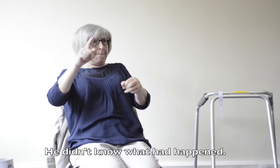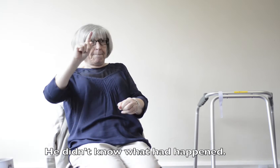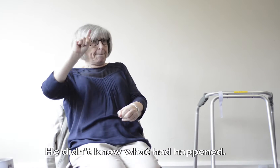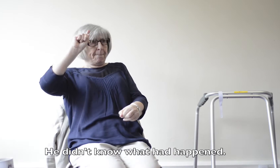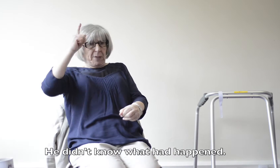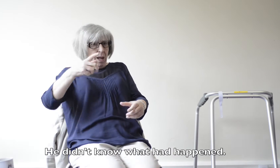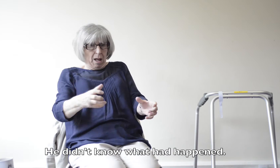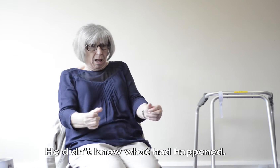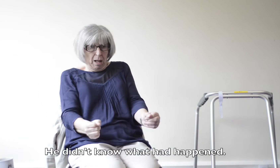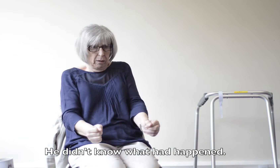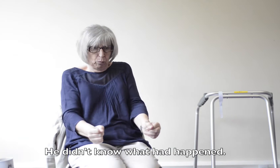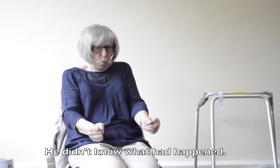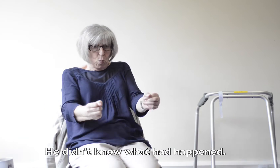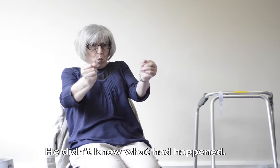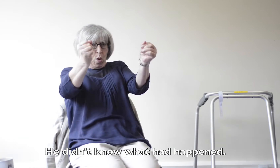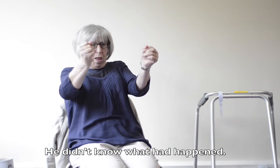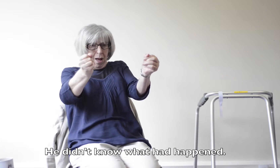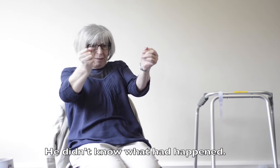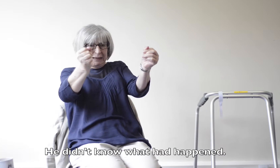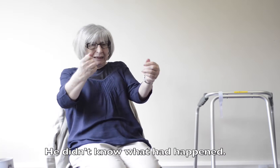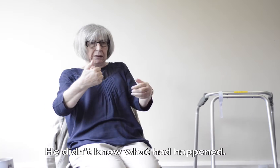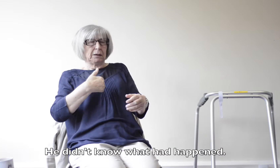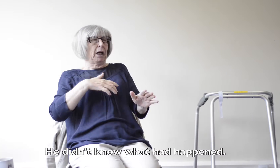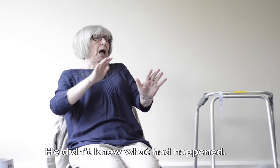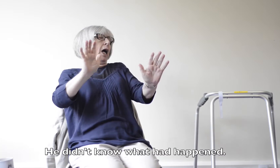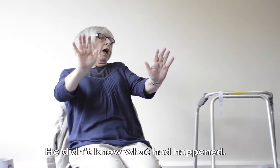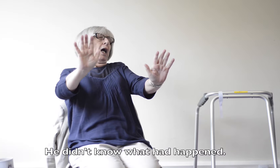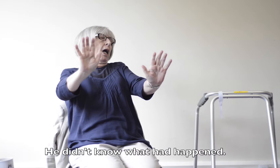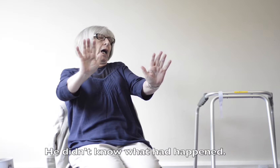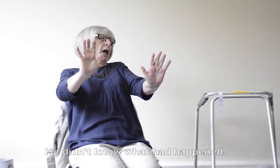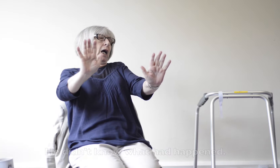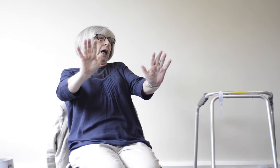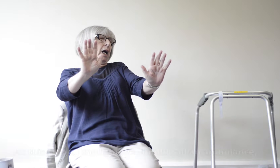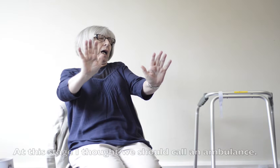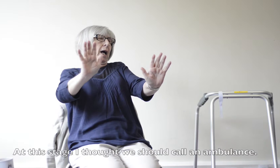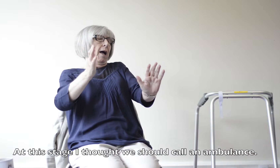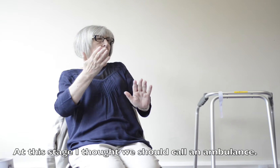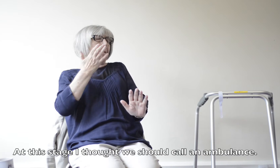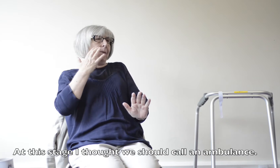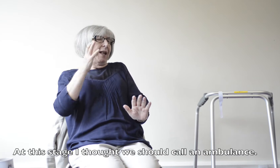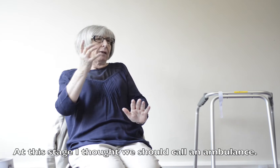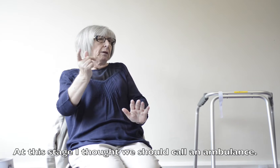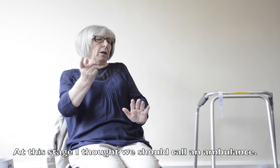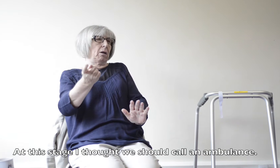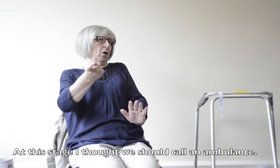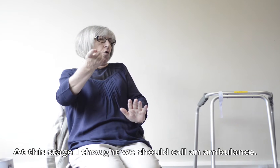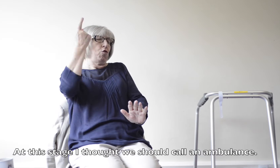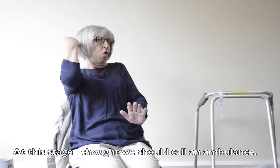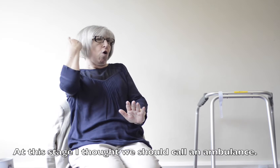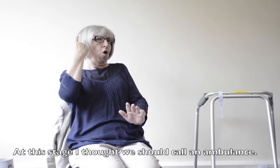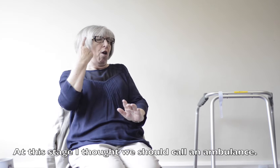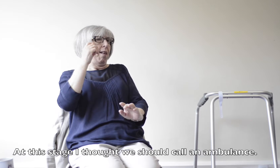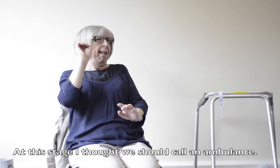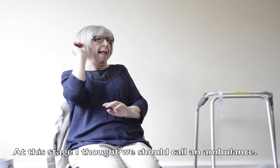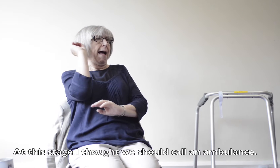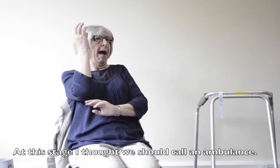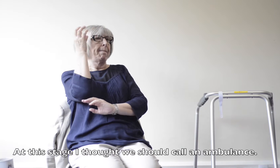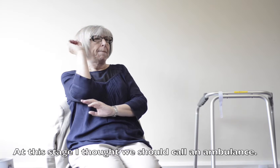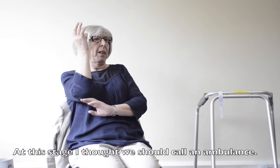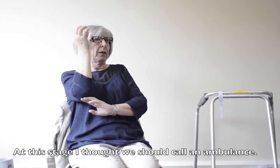didn't know what had happened. And I was just, at this stage, I just thought I wasn't sure